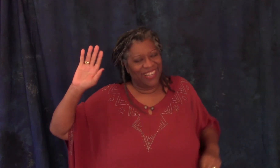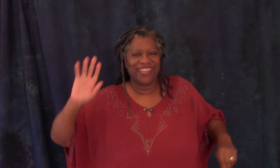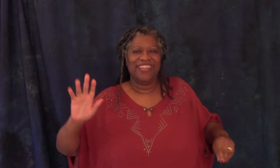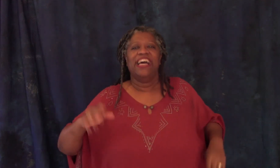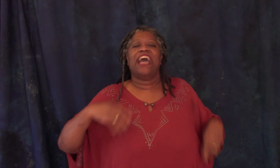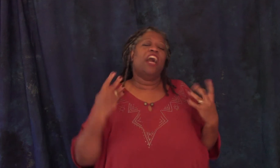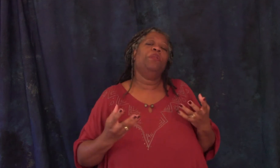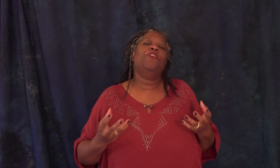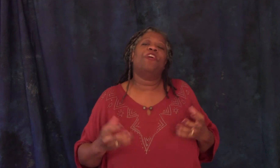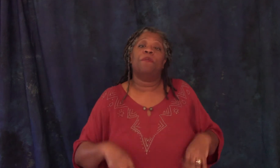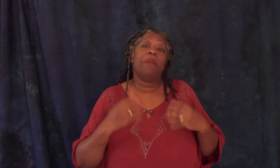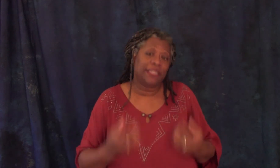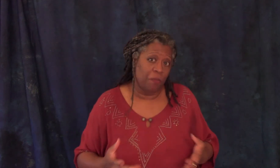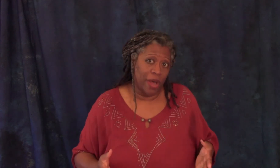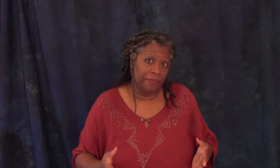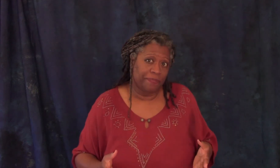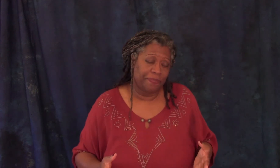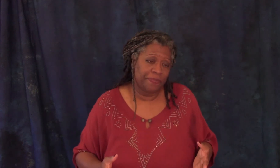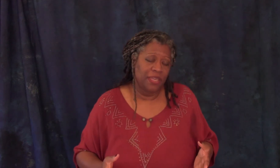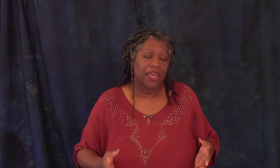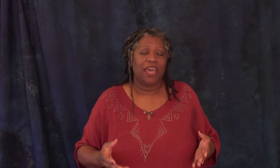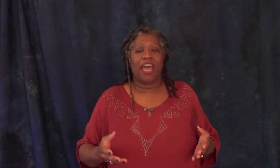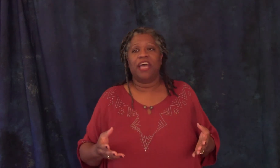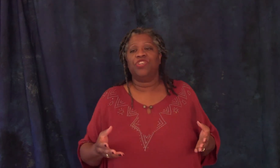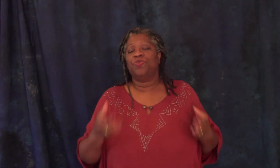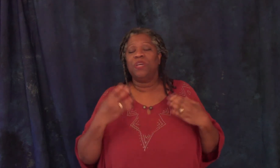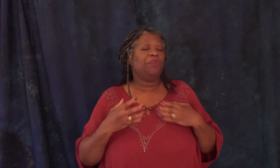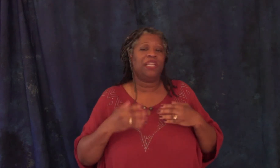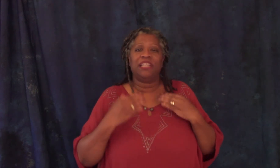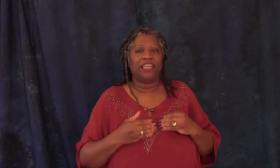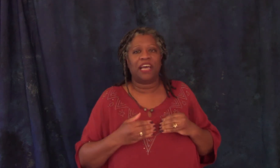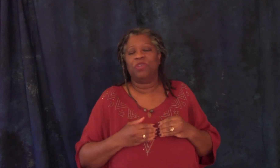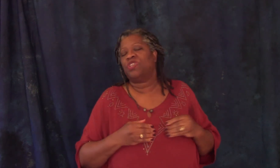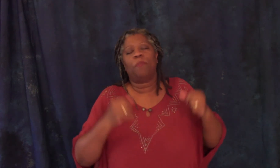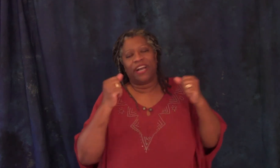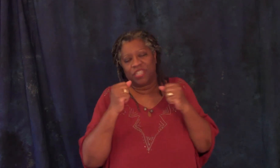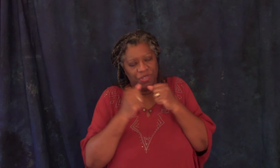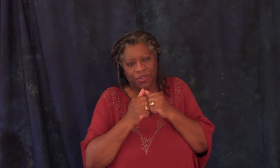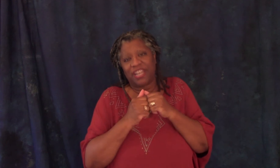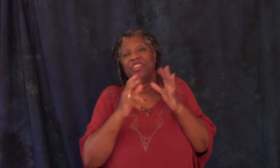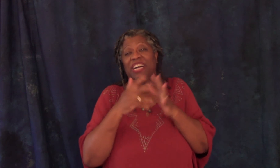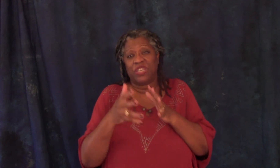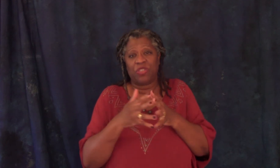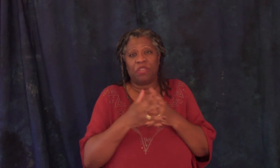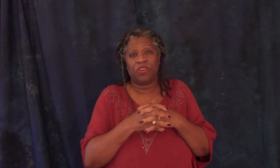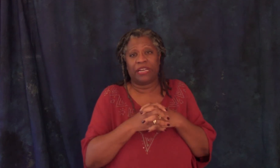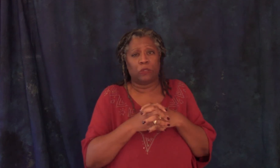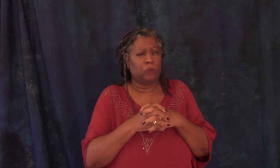and how many of you've ever met someone and you really really like them you just oh my gosh they were so good and then you got to know them and you're like oh